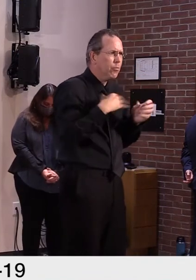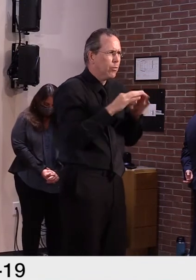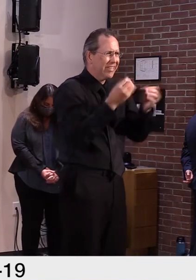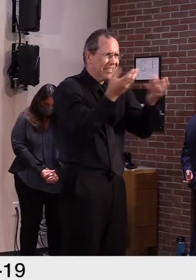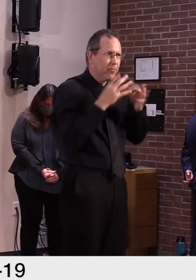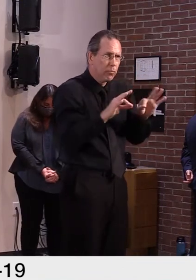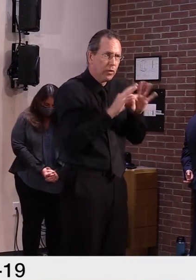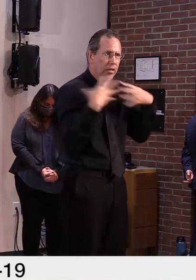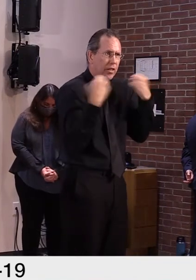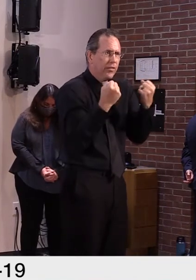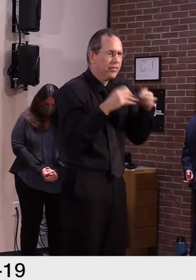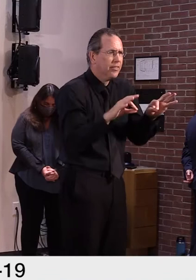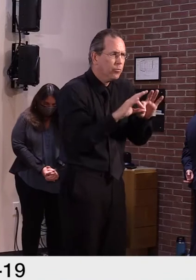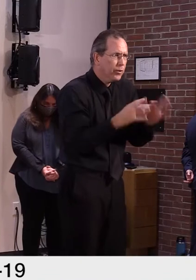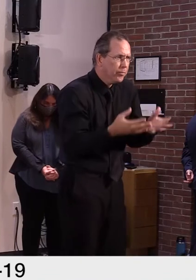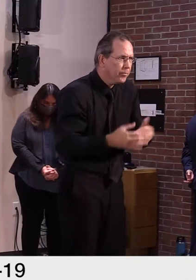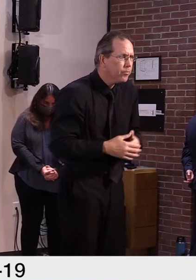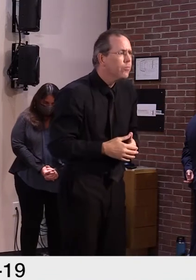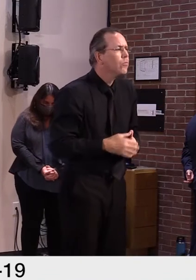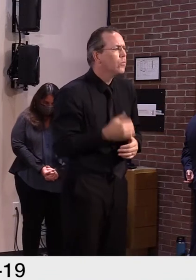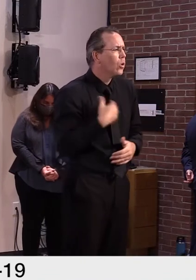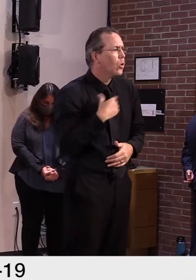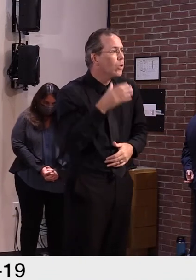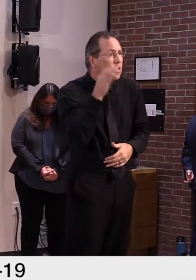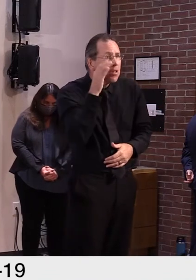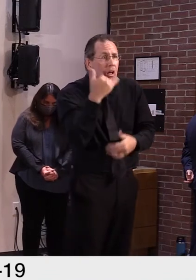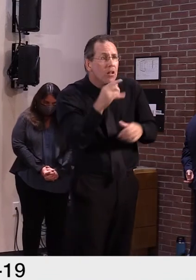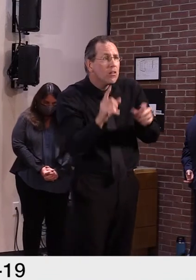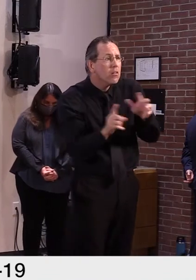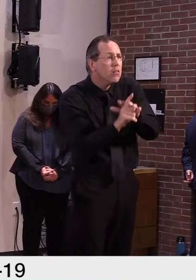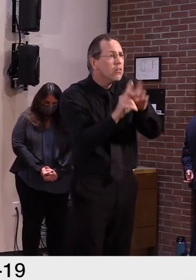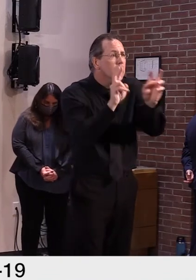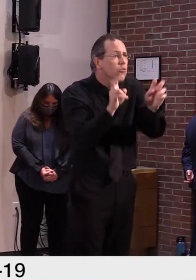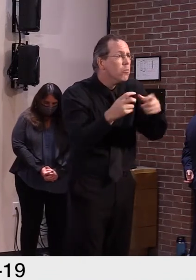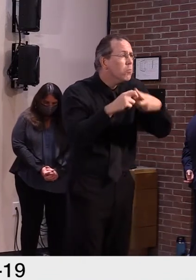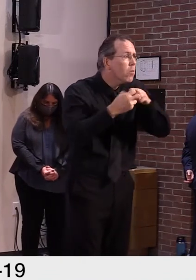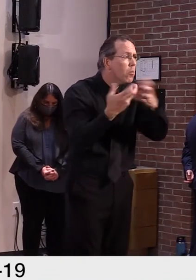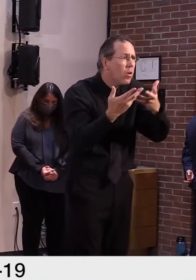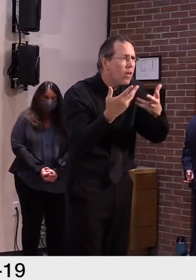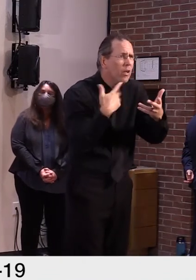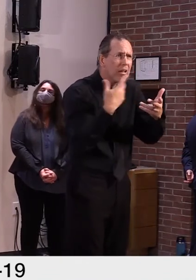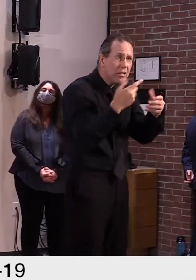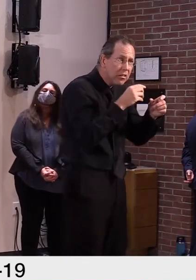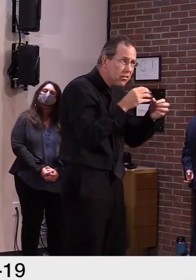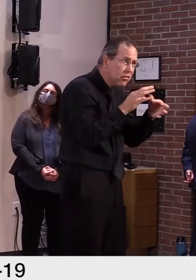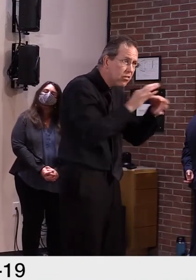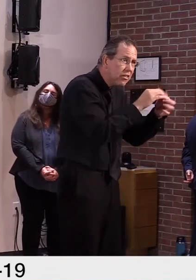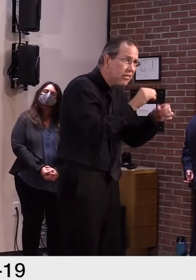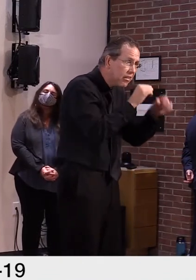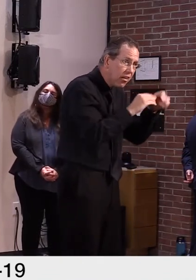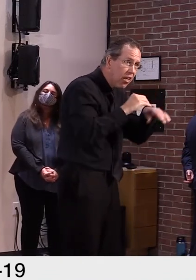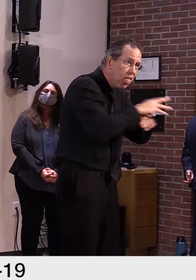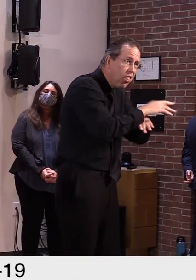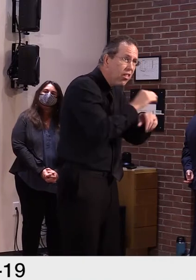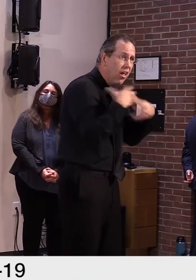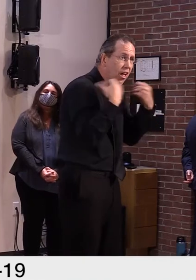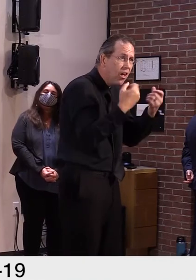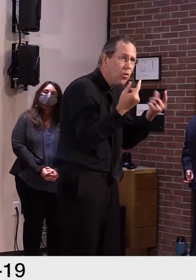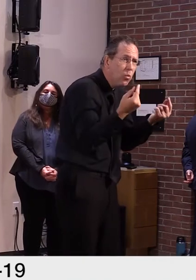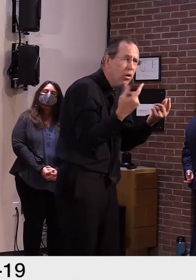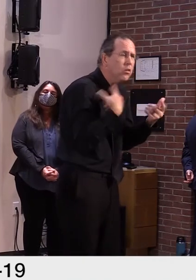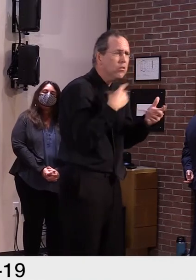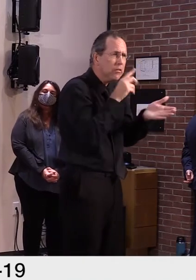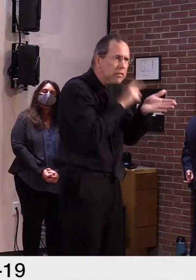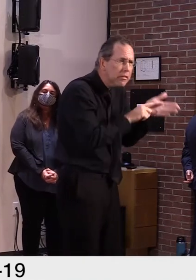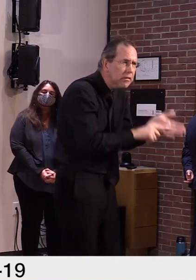understand if there's anything new emerging from a science perspective that should be incorporated in the guidance. But I would just say stay